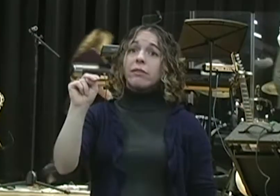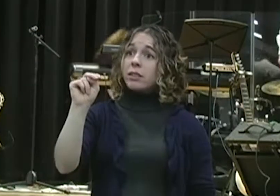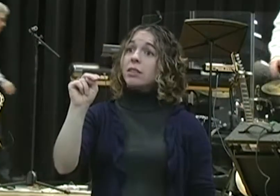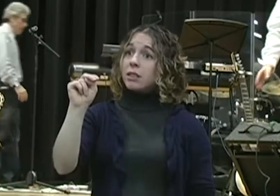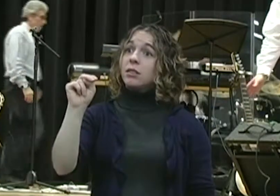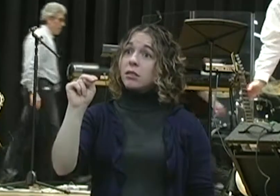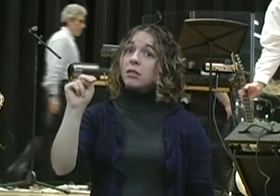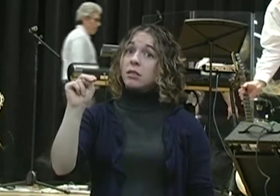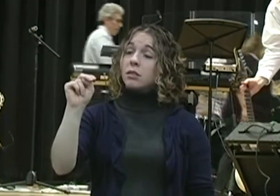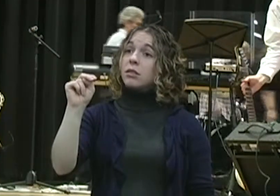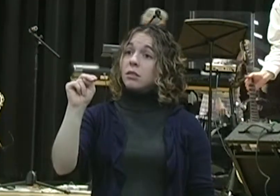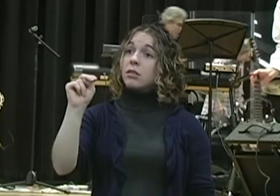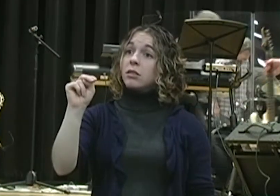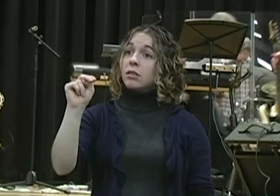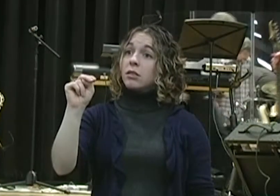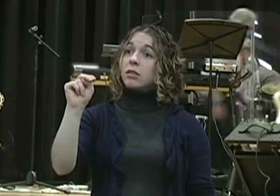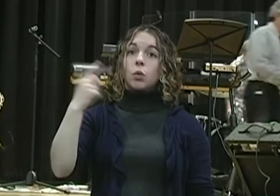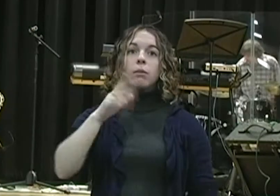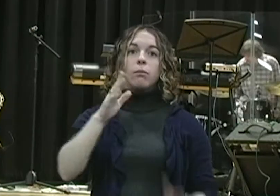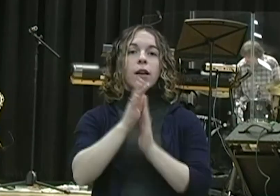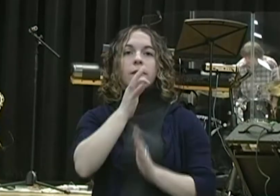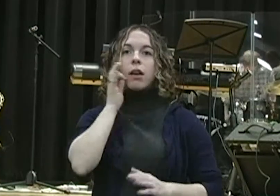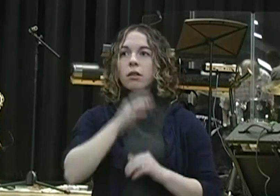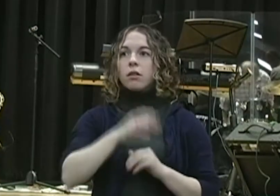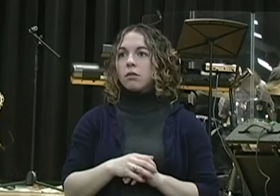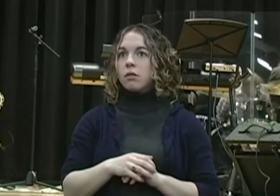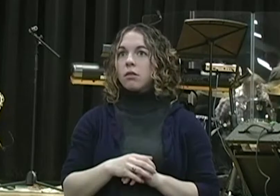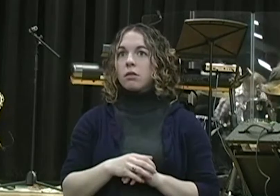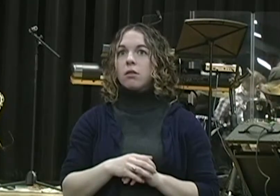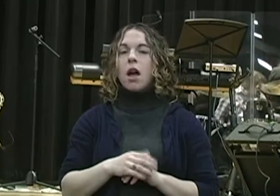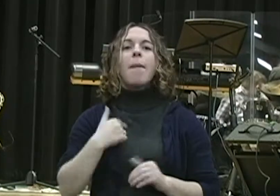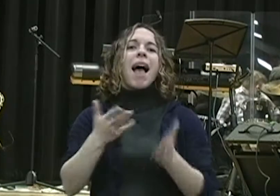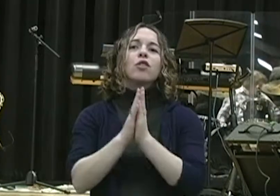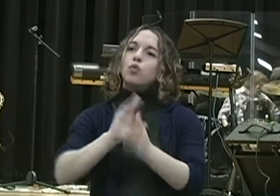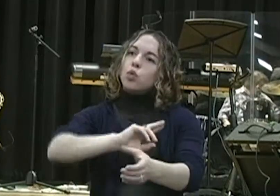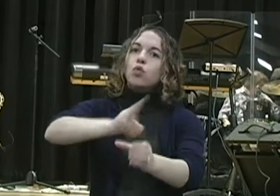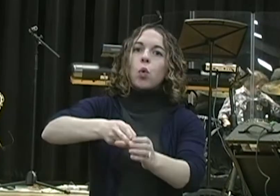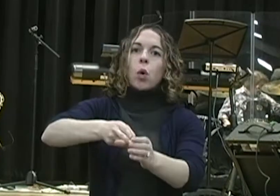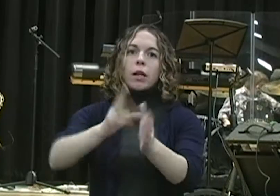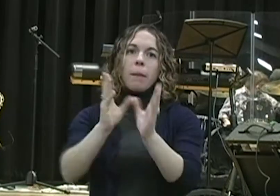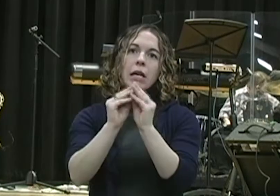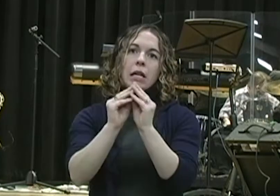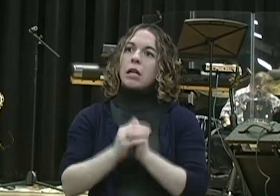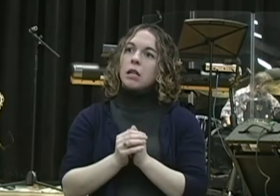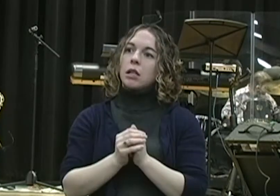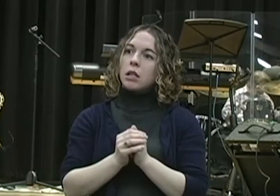of people don't go to different prayer meetings, no one's going to be there. So I'm asking you to please join us on the different nights. To take 21